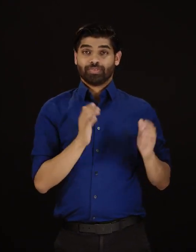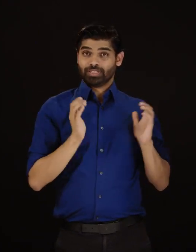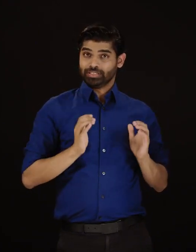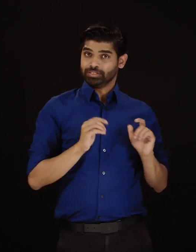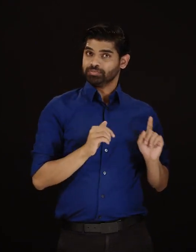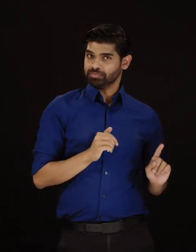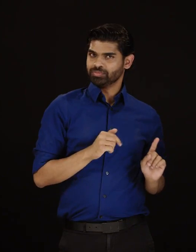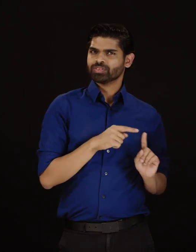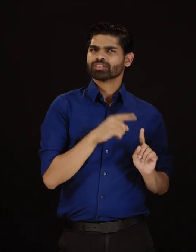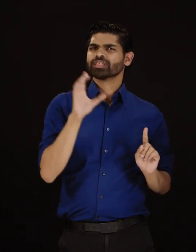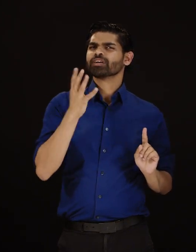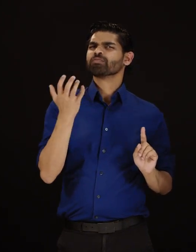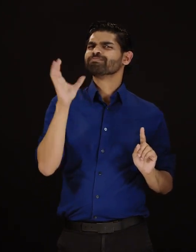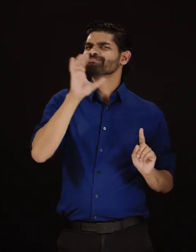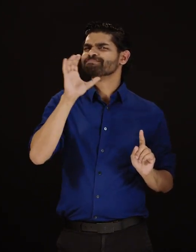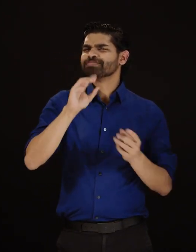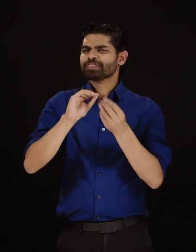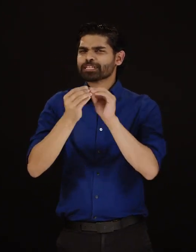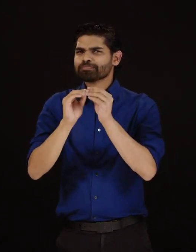data, name, city, and province.